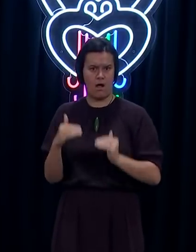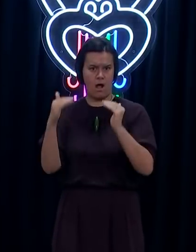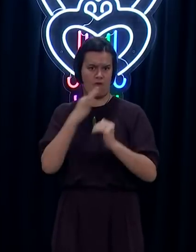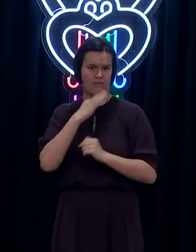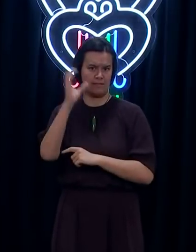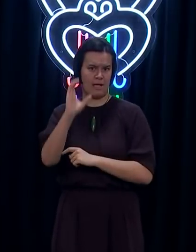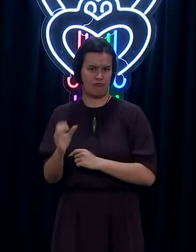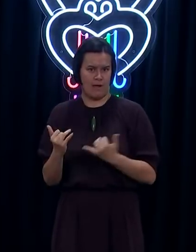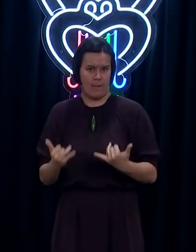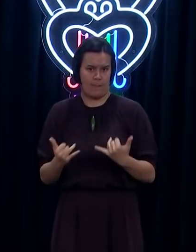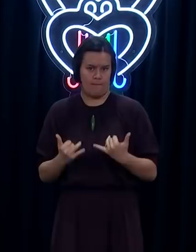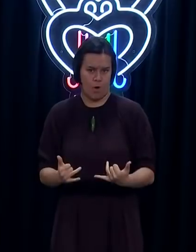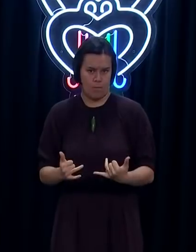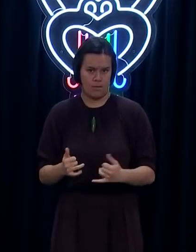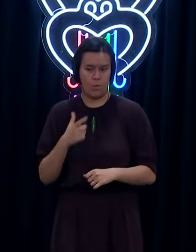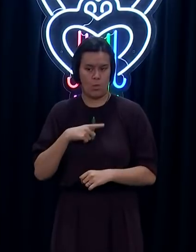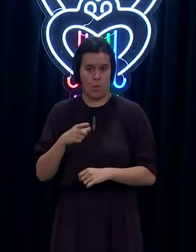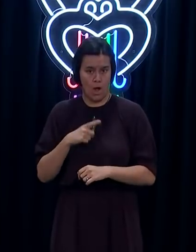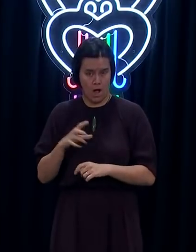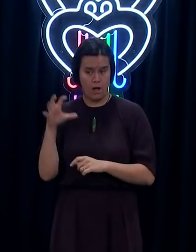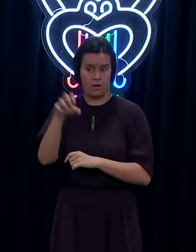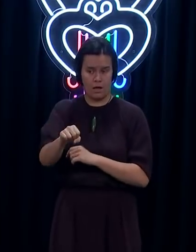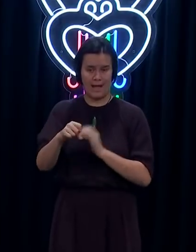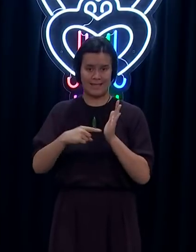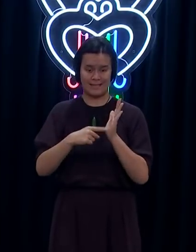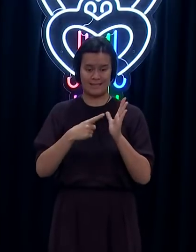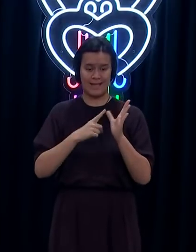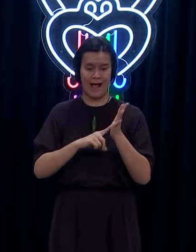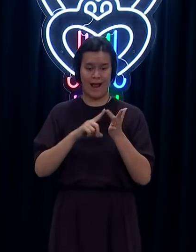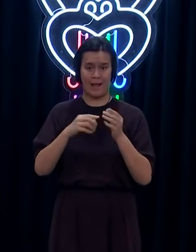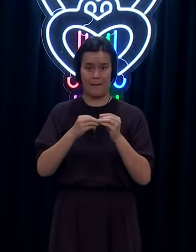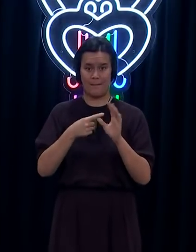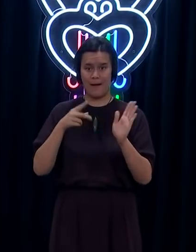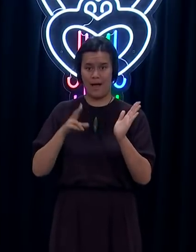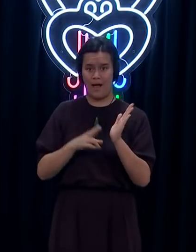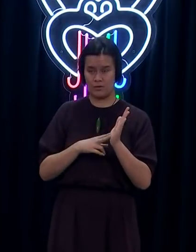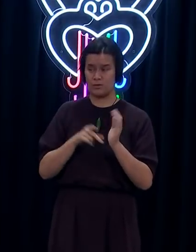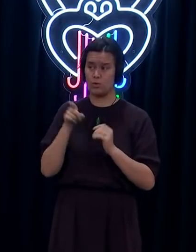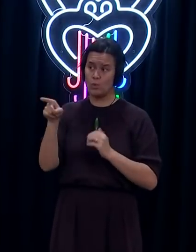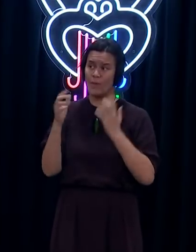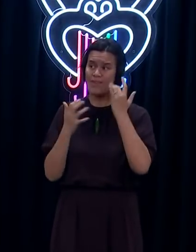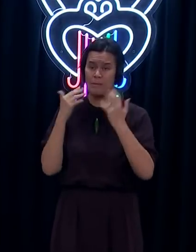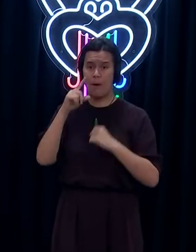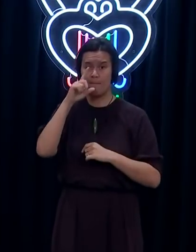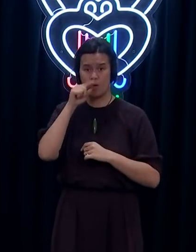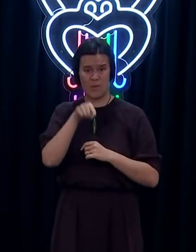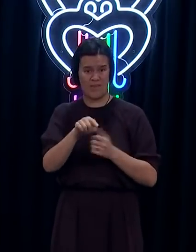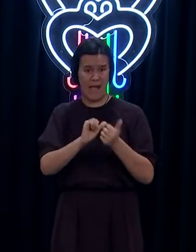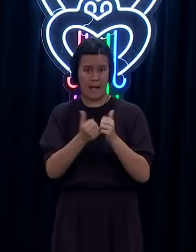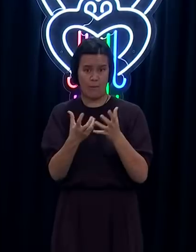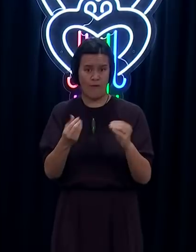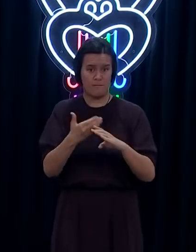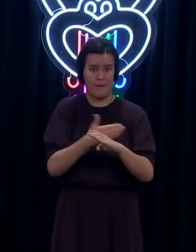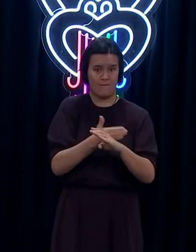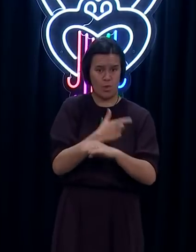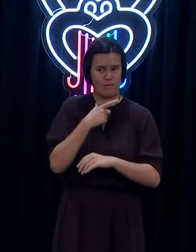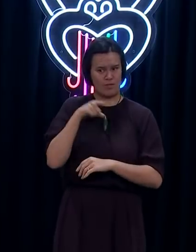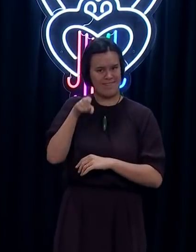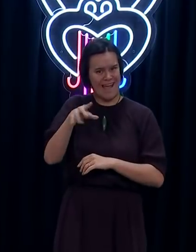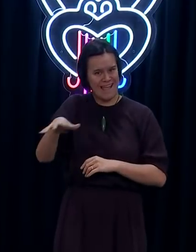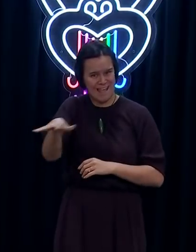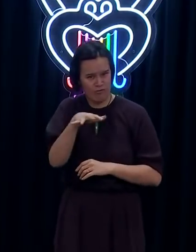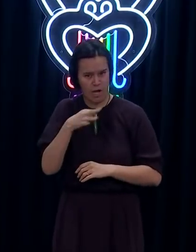of the original decision that was made to travel there before this explicit threat? So as